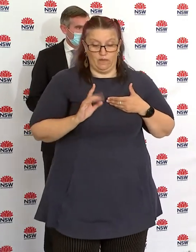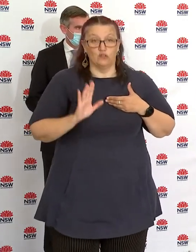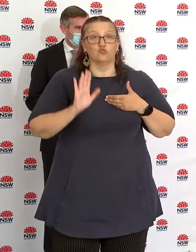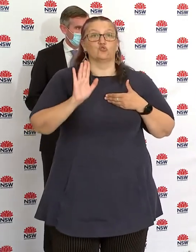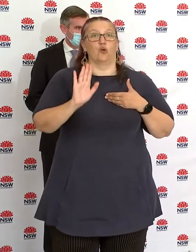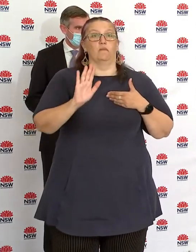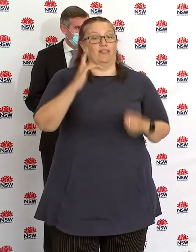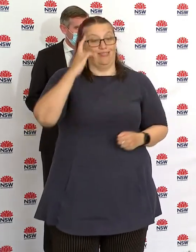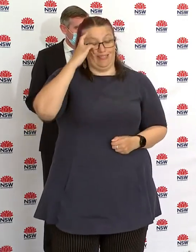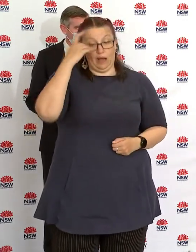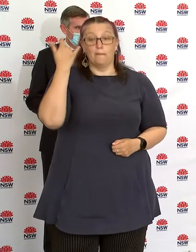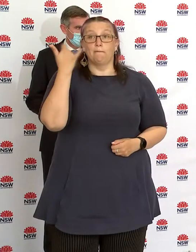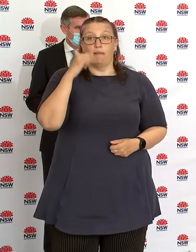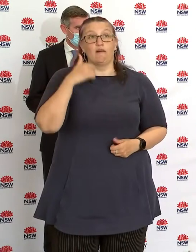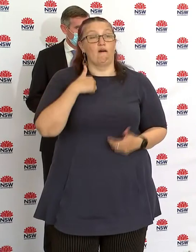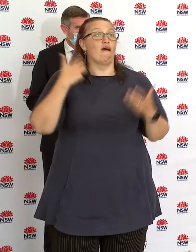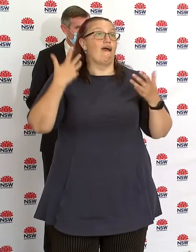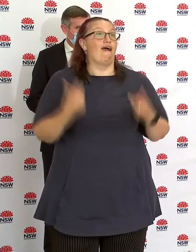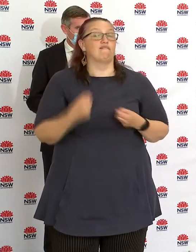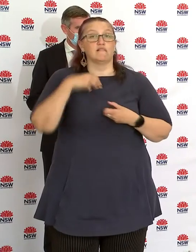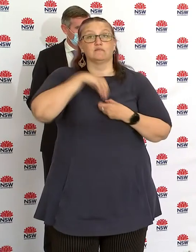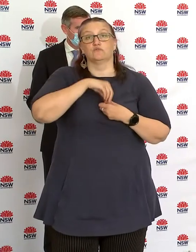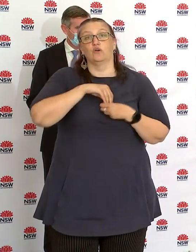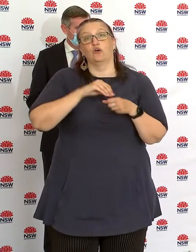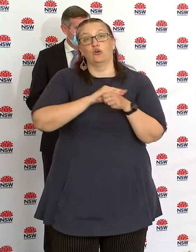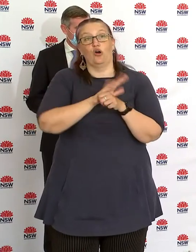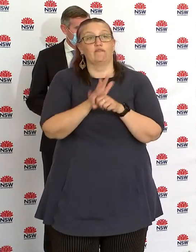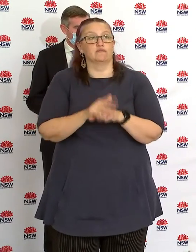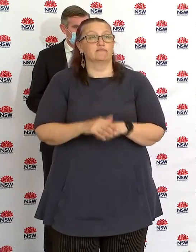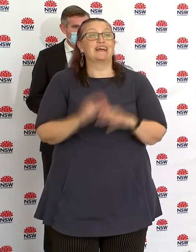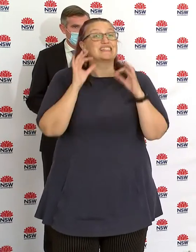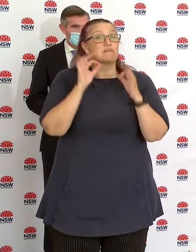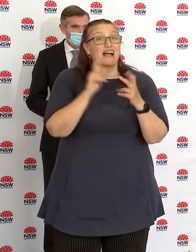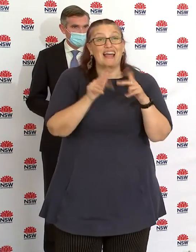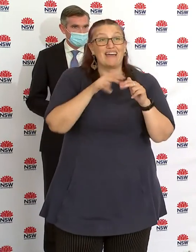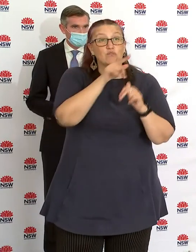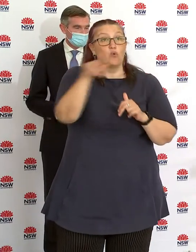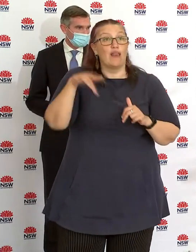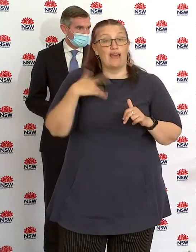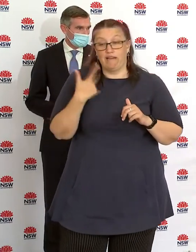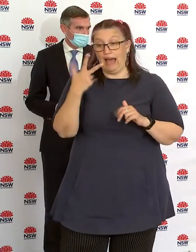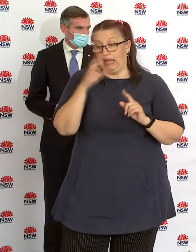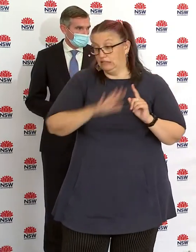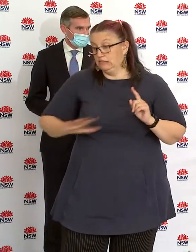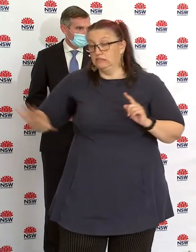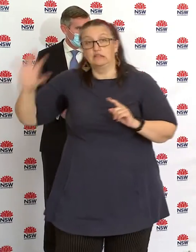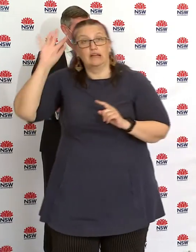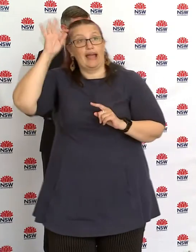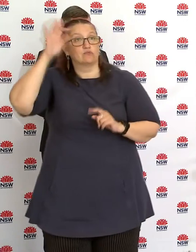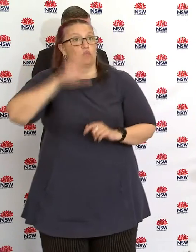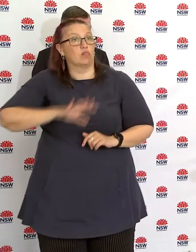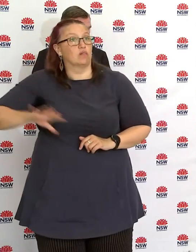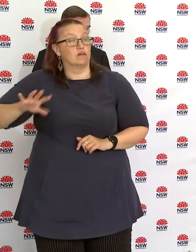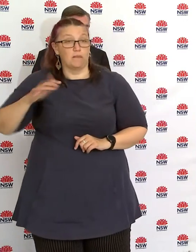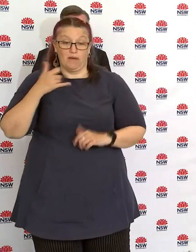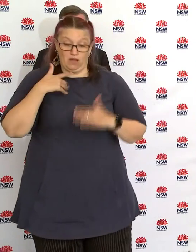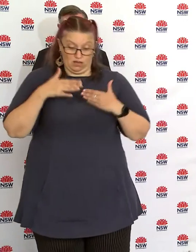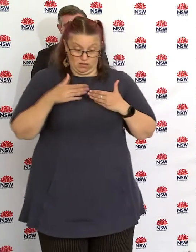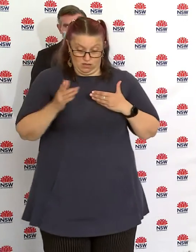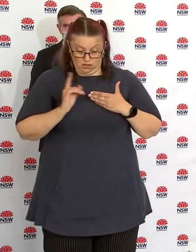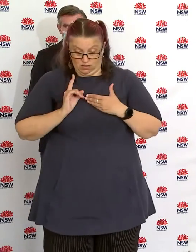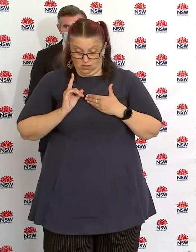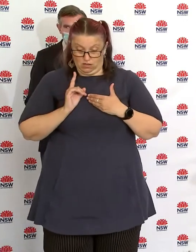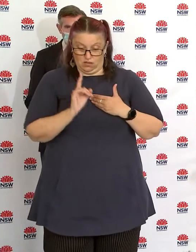This is a fact. Every time you step out the door, chances are you will be in close proximity to someone who has the virus